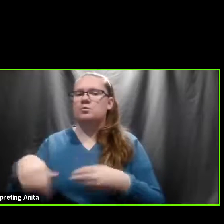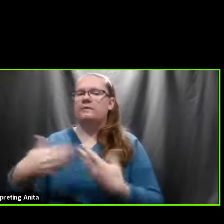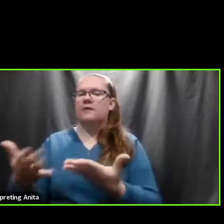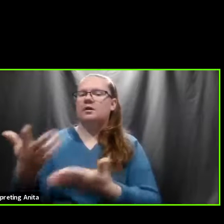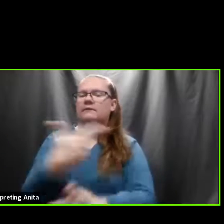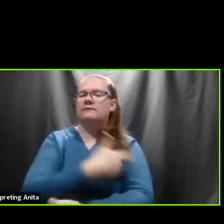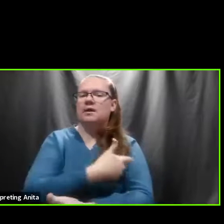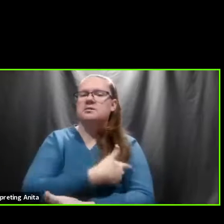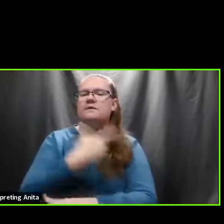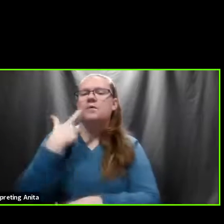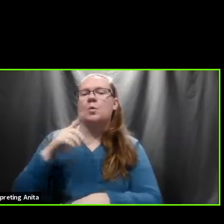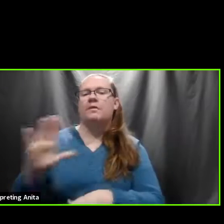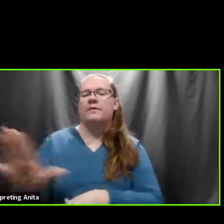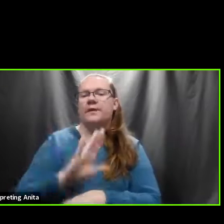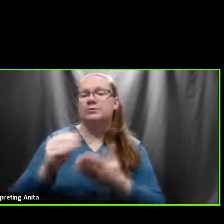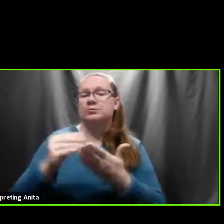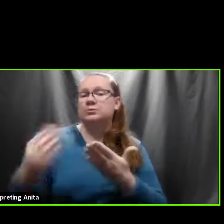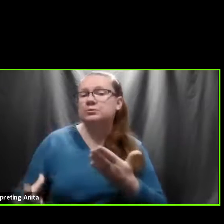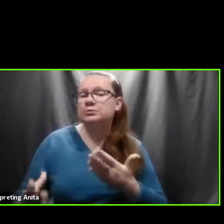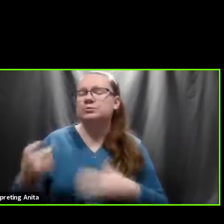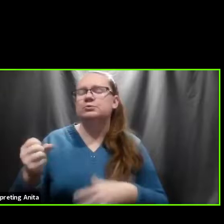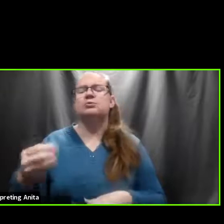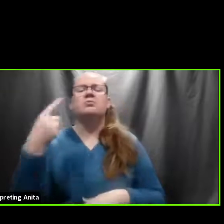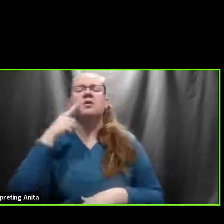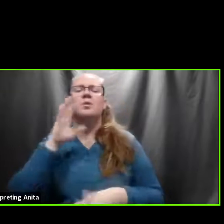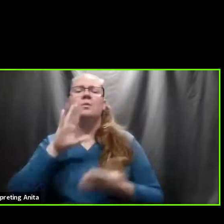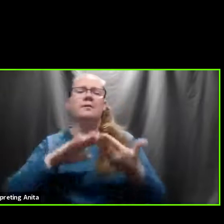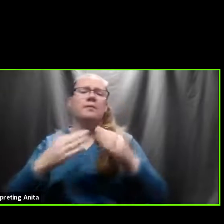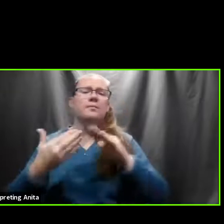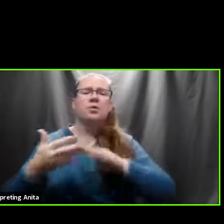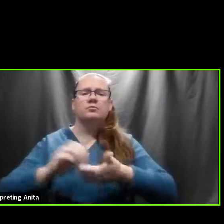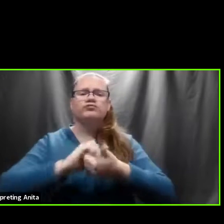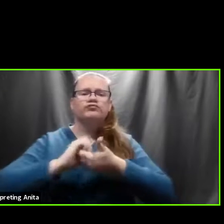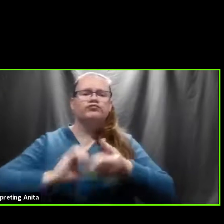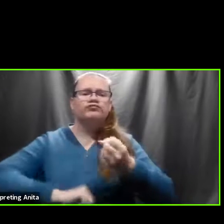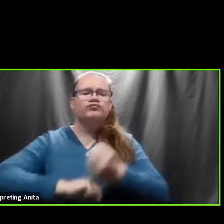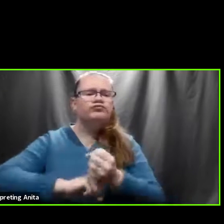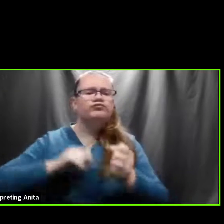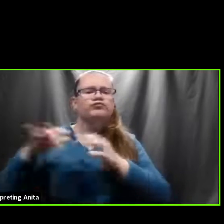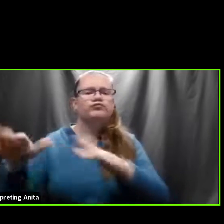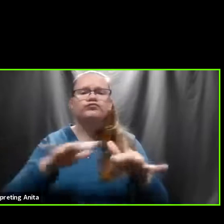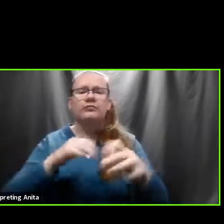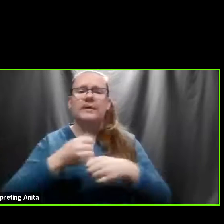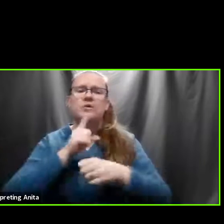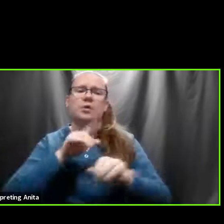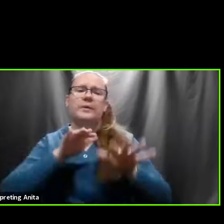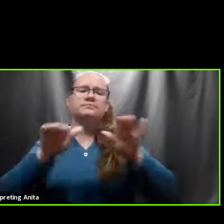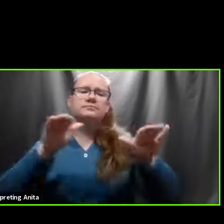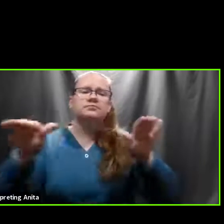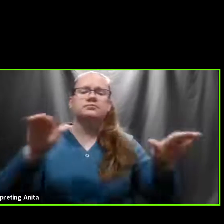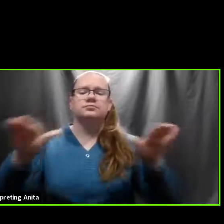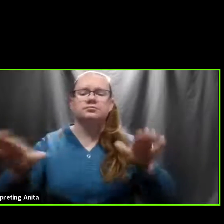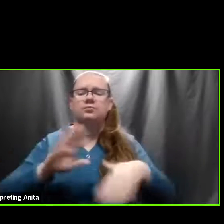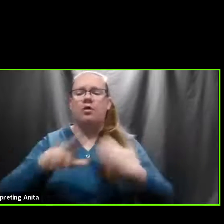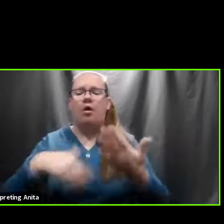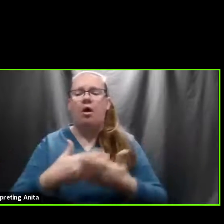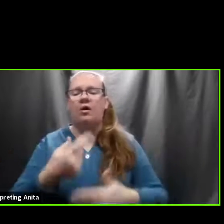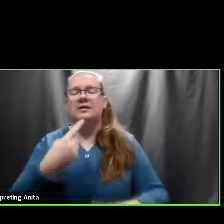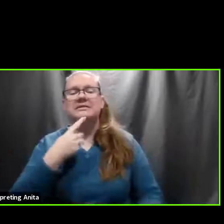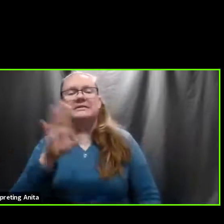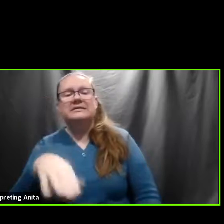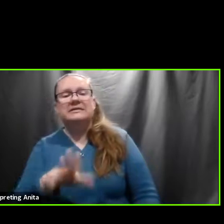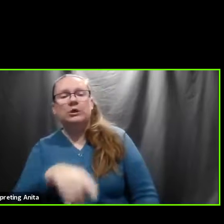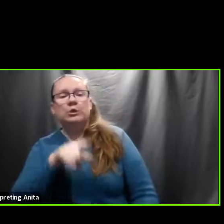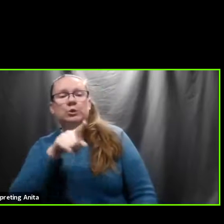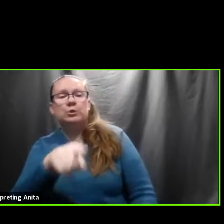again, I think it's going to be a community effort to make sure that we get the message out to get to that age group as well too and say, yeah, you may not have those